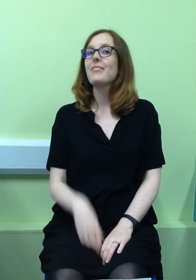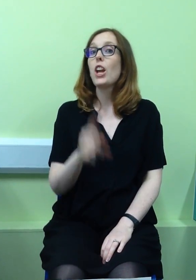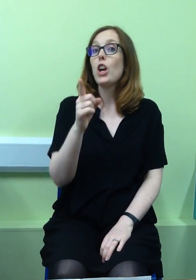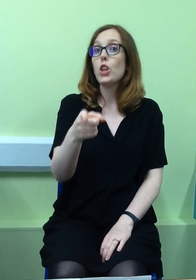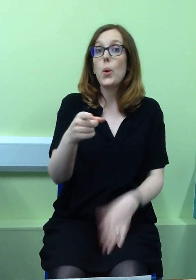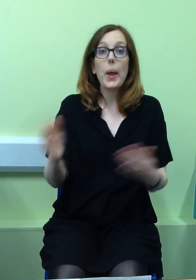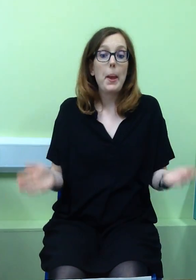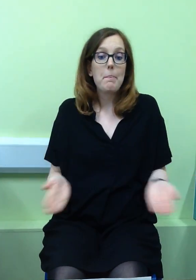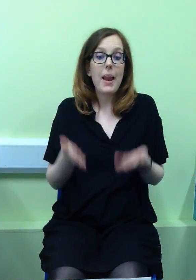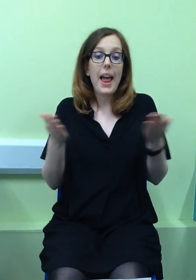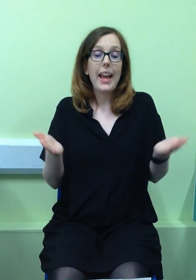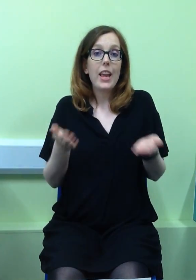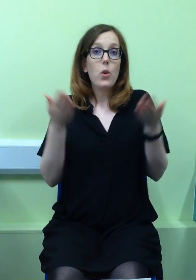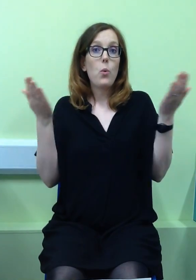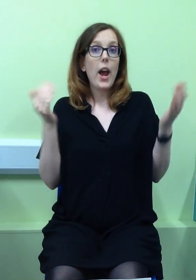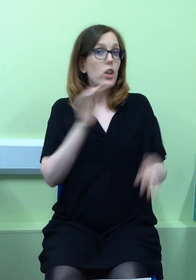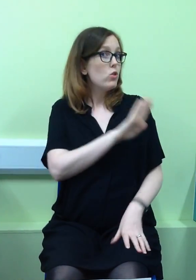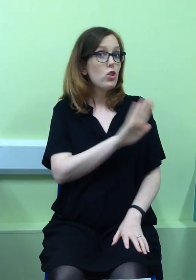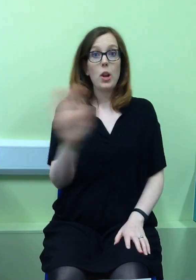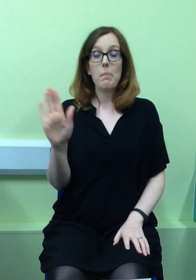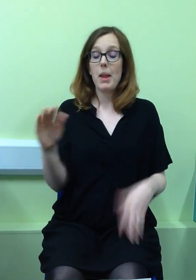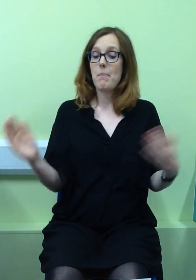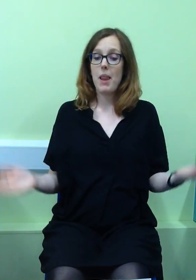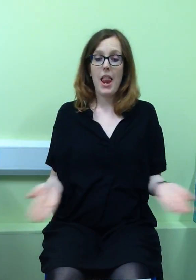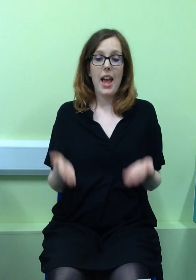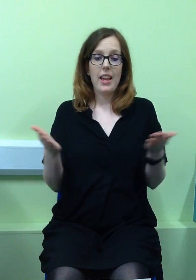You keep playing where you shouldn't be playing,